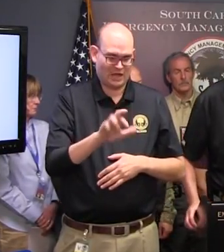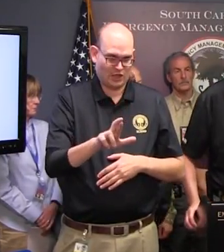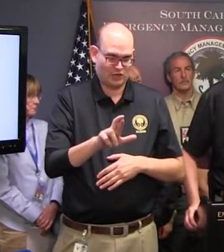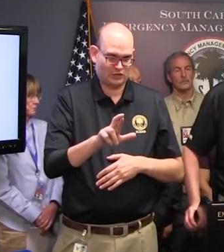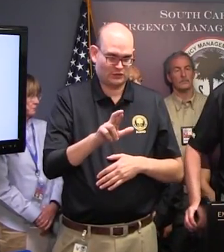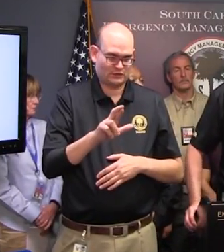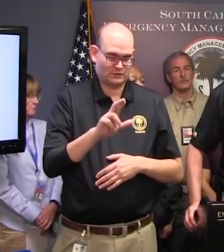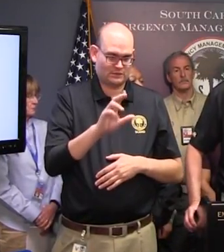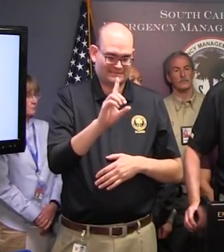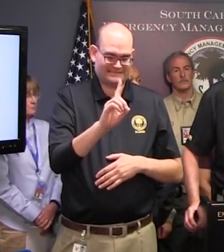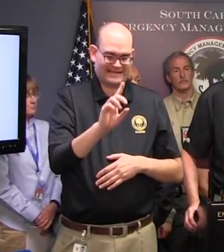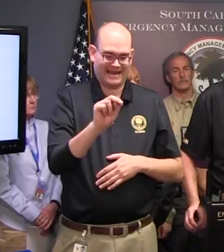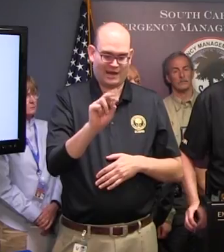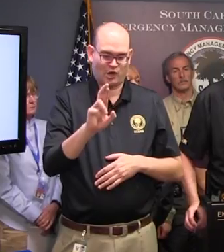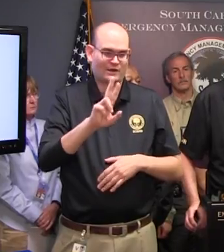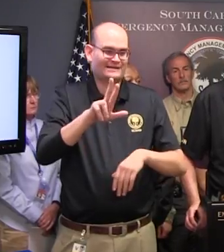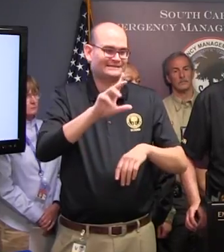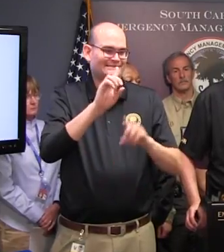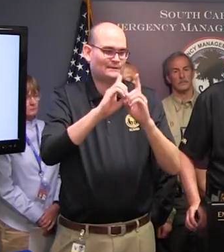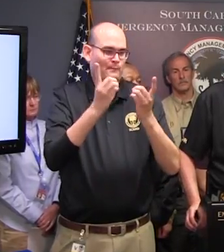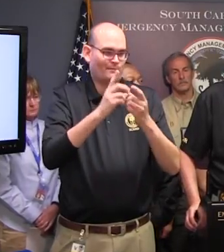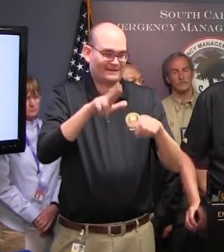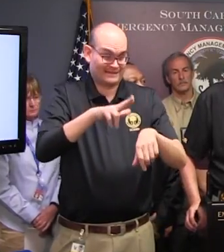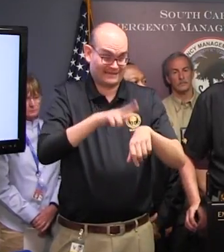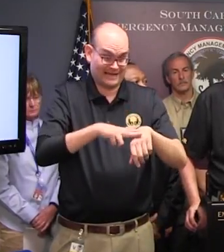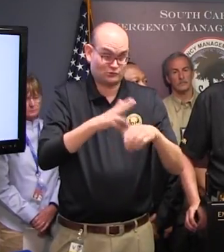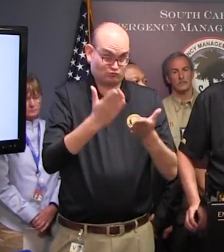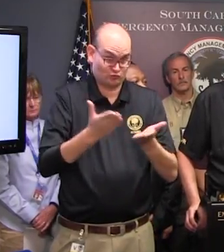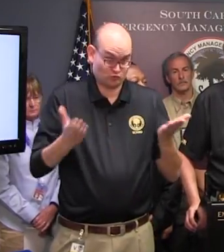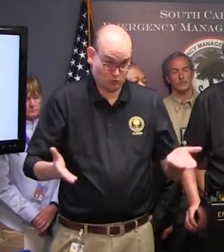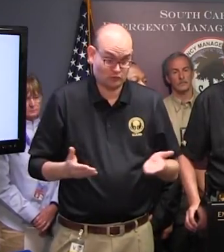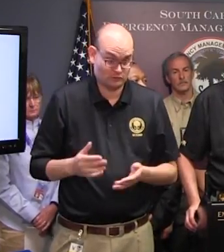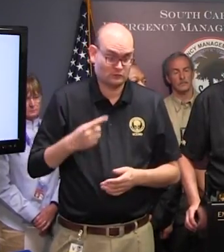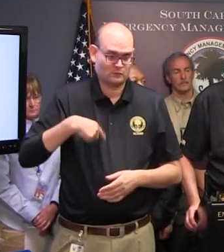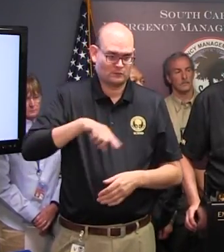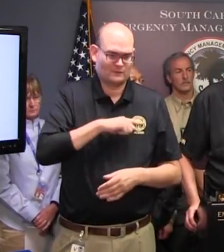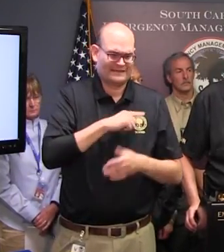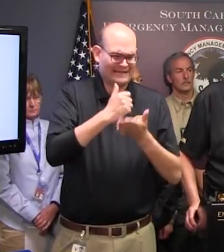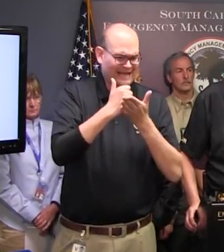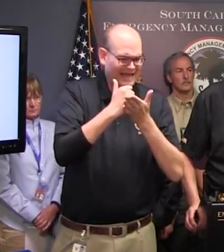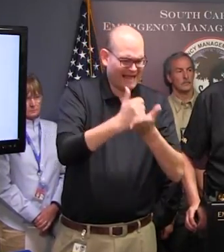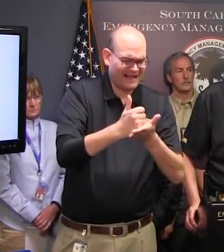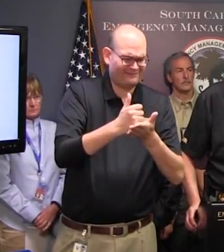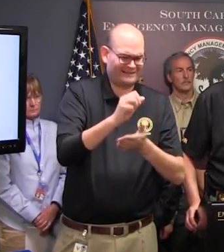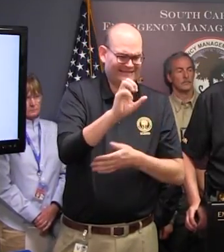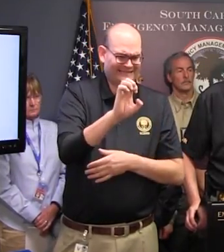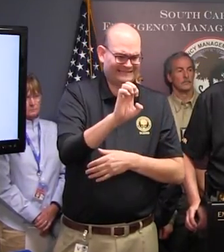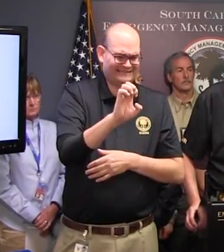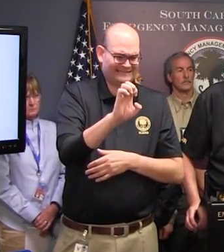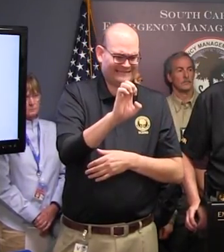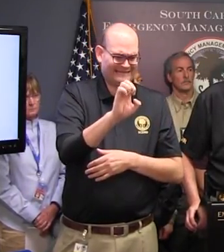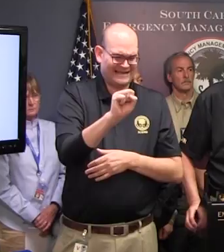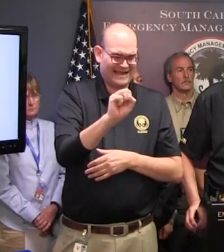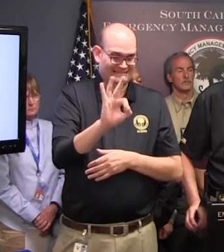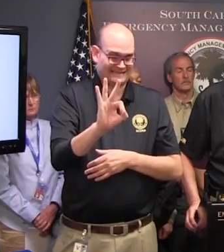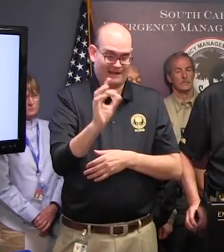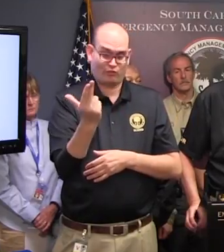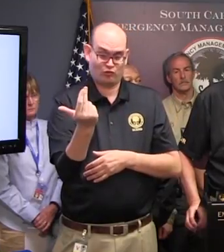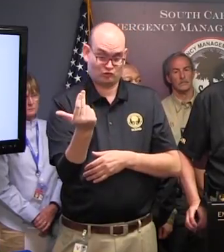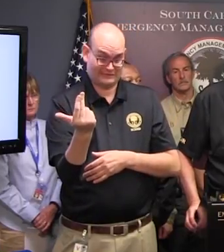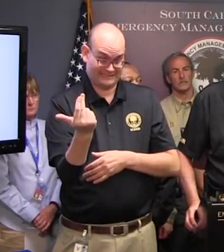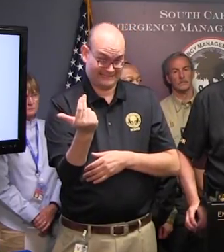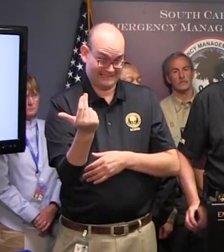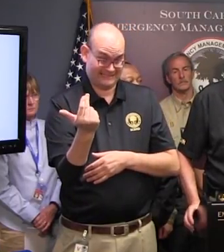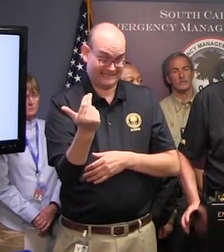Thank you, Governor. As with all other state law enforcement, we're assisting ESF-13 in slayer for security missions, especially in our coastal